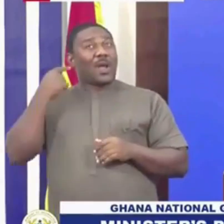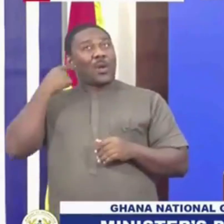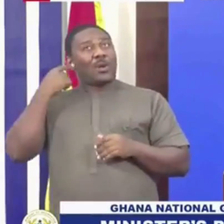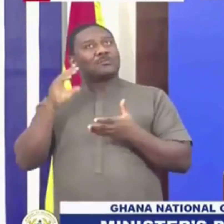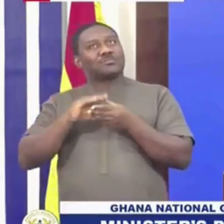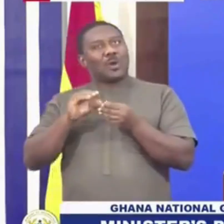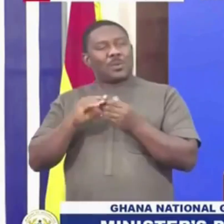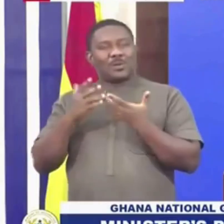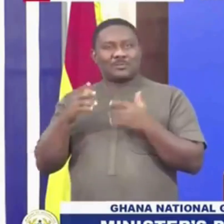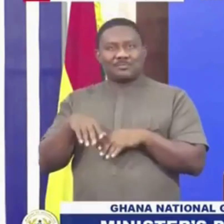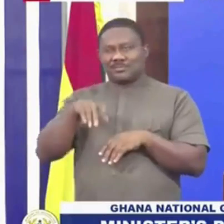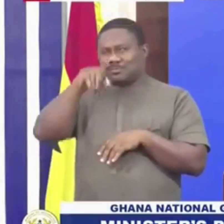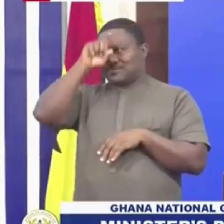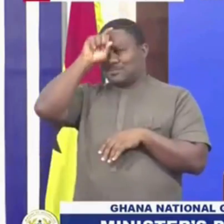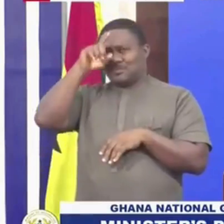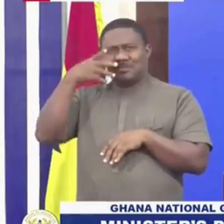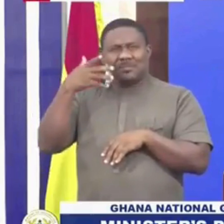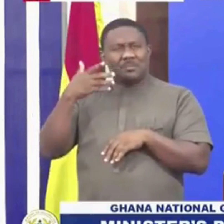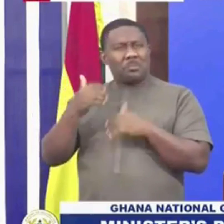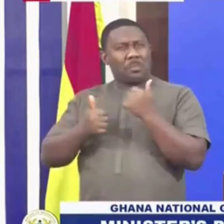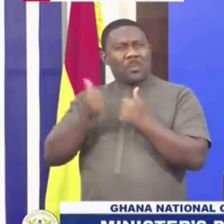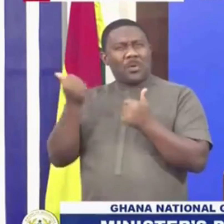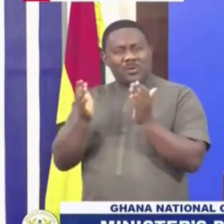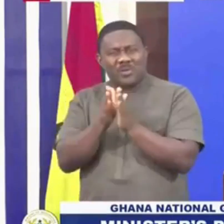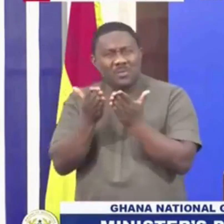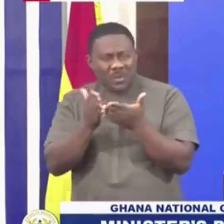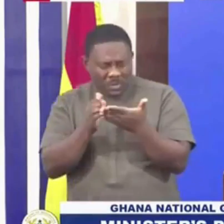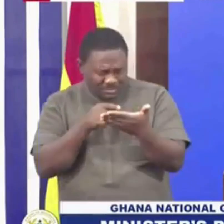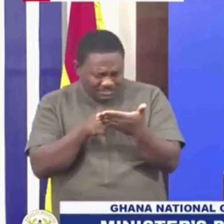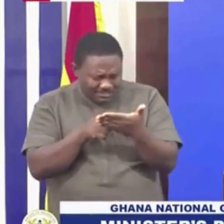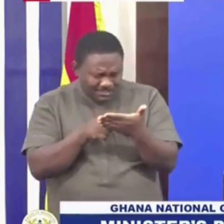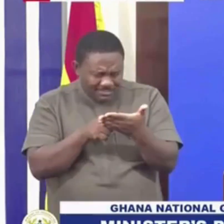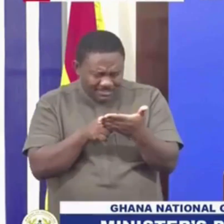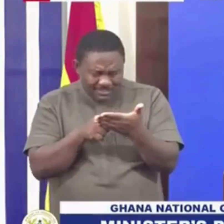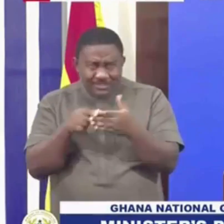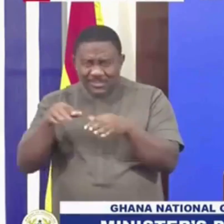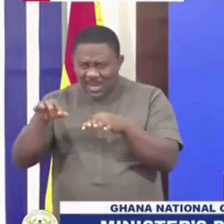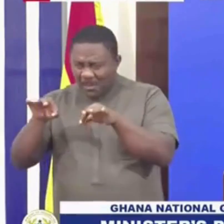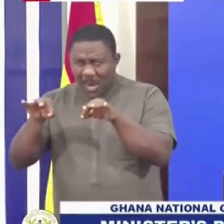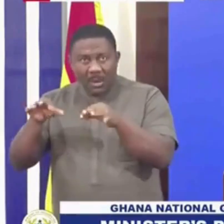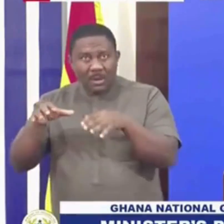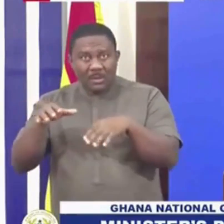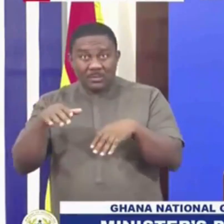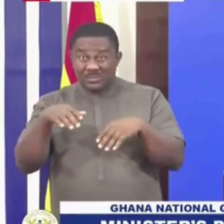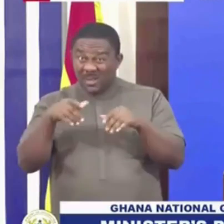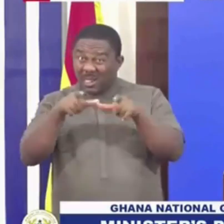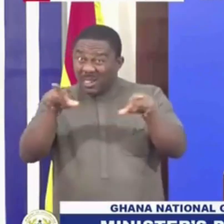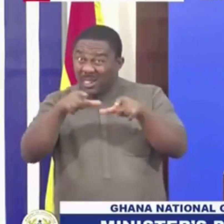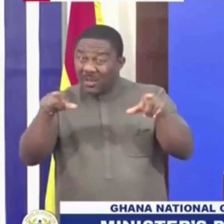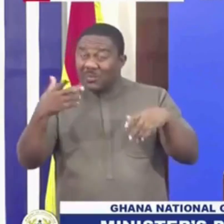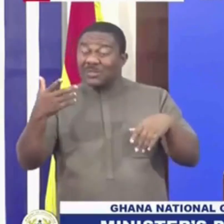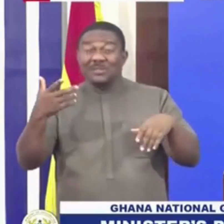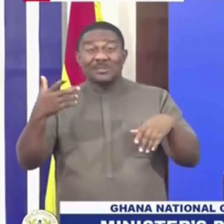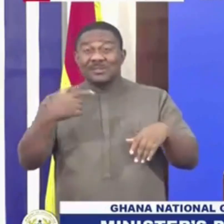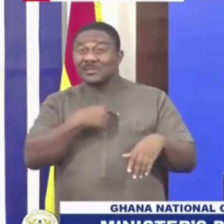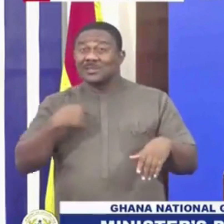most of the operating models were in Chinese. So it was very difficult for our young engineers, young men